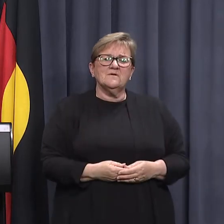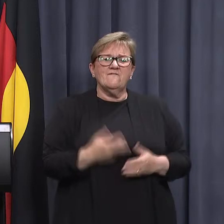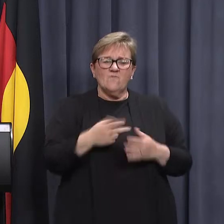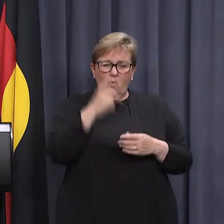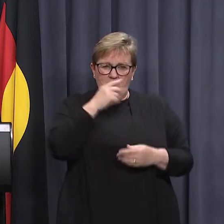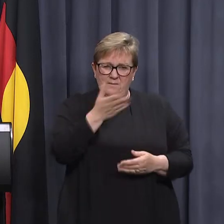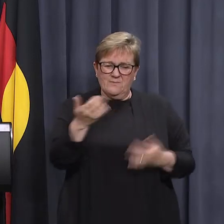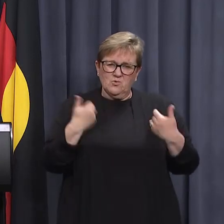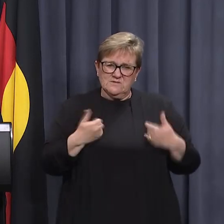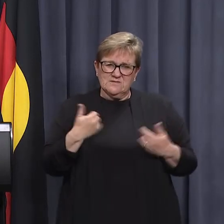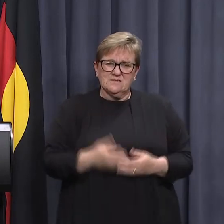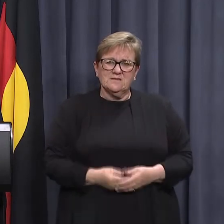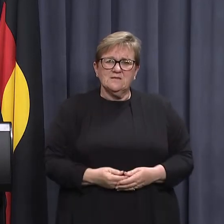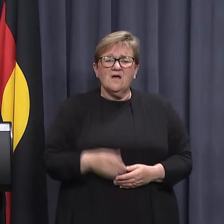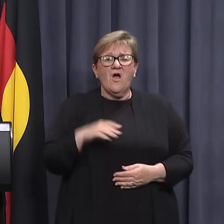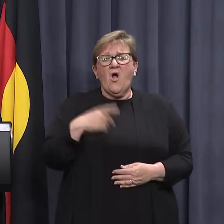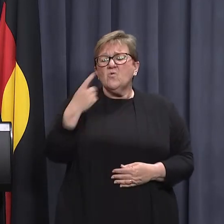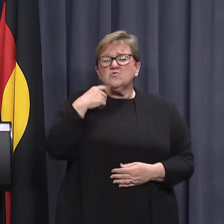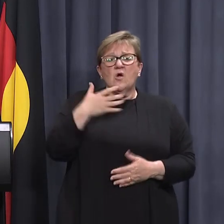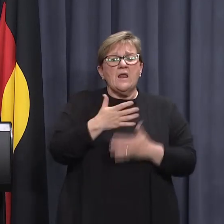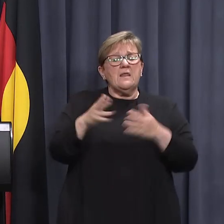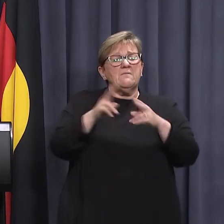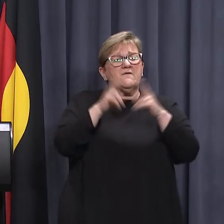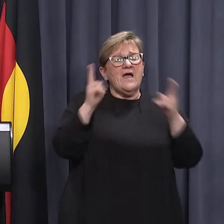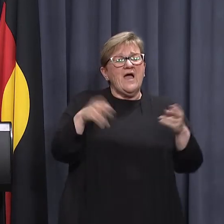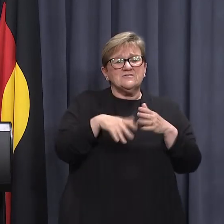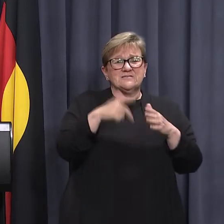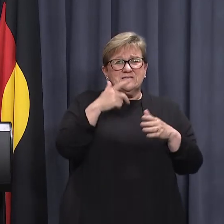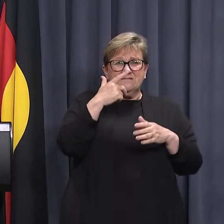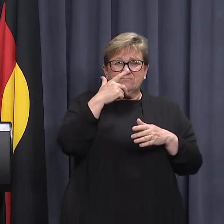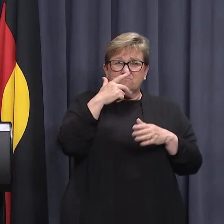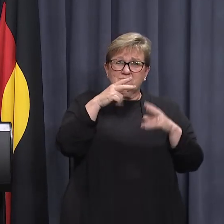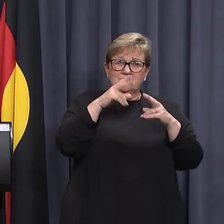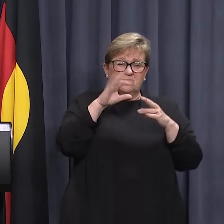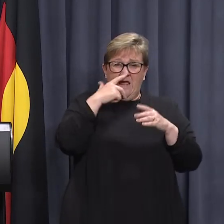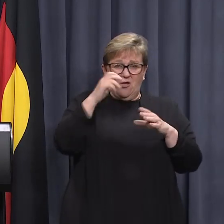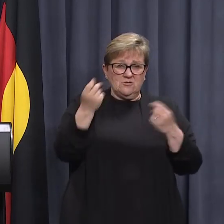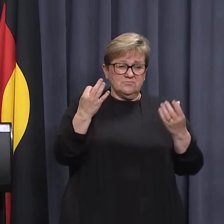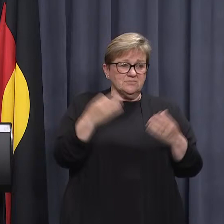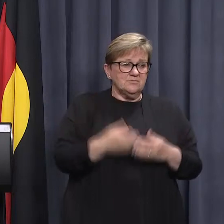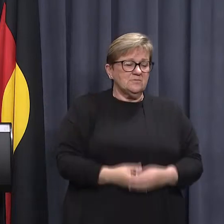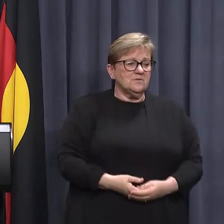with those people. Anecdotally, I was told a number of houses in Rowburn don't have any air conditioning either.